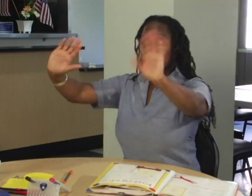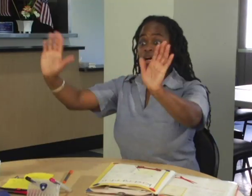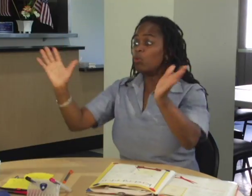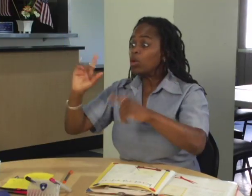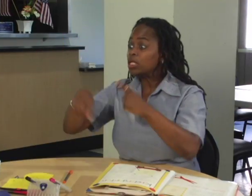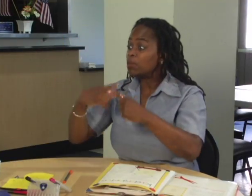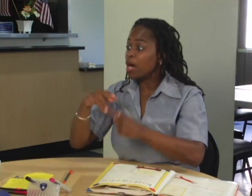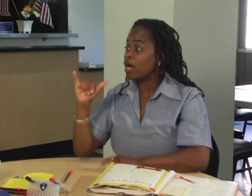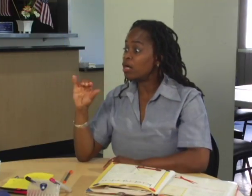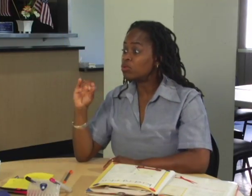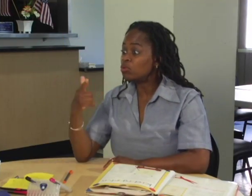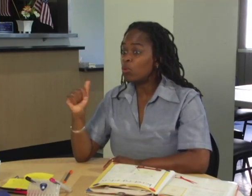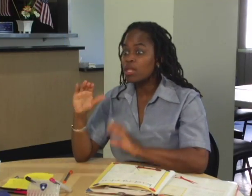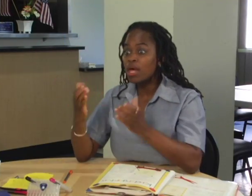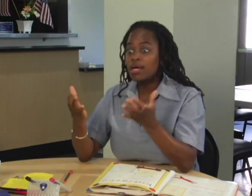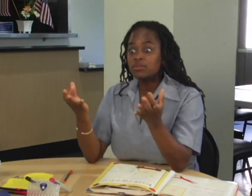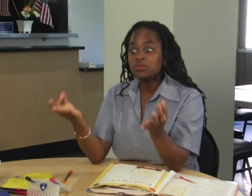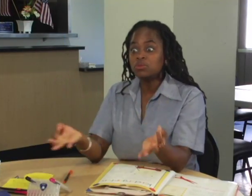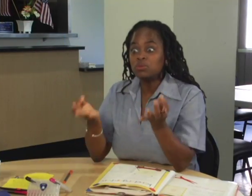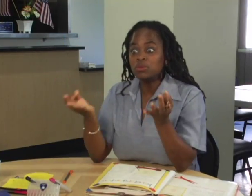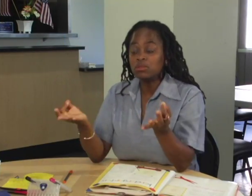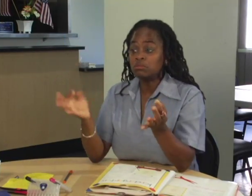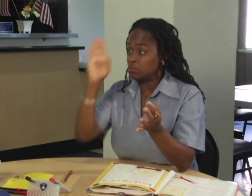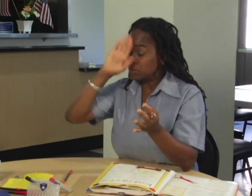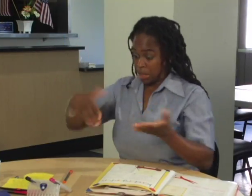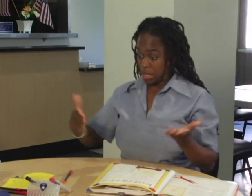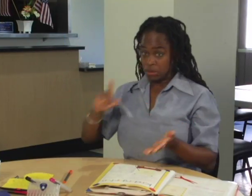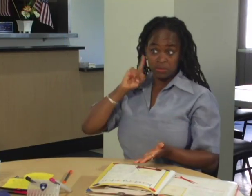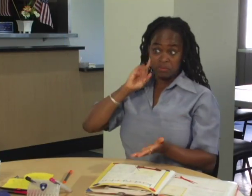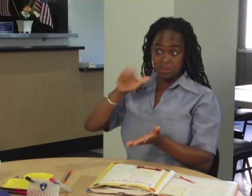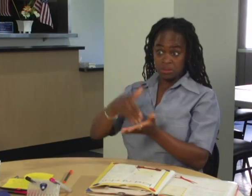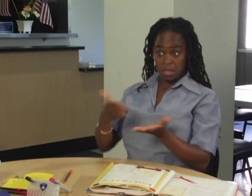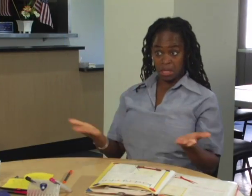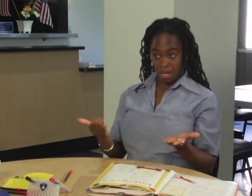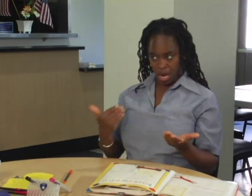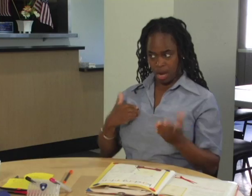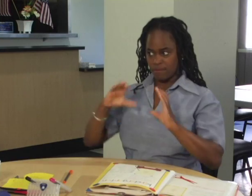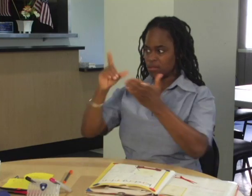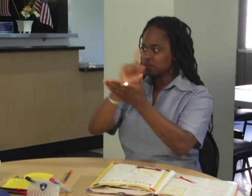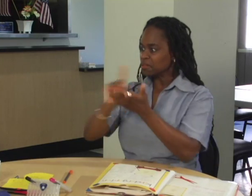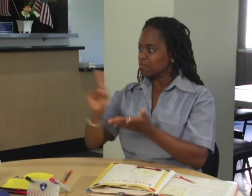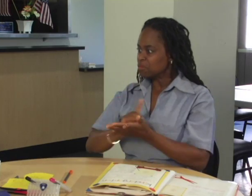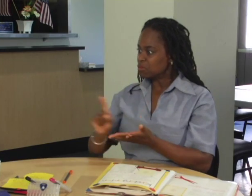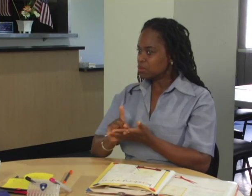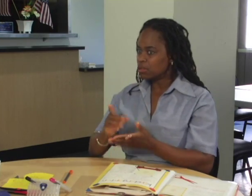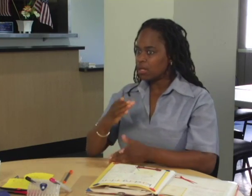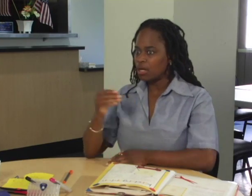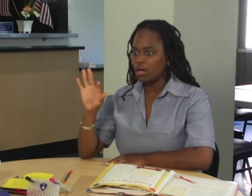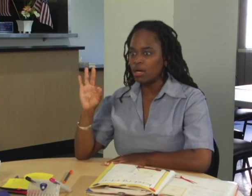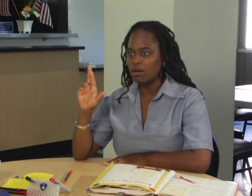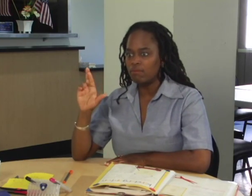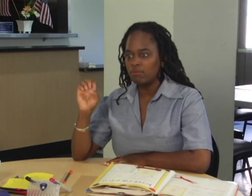What about yoga class? I hear the Deaf Center has weekly classes. And they're free.